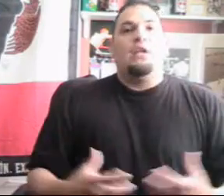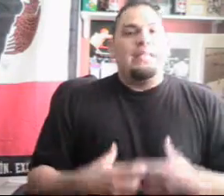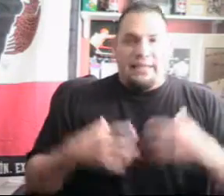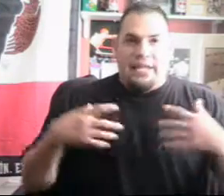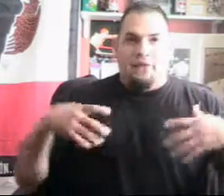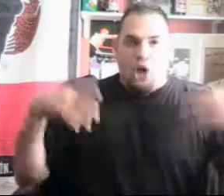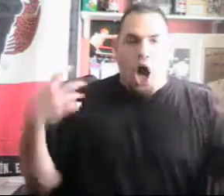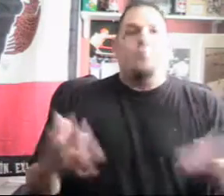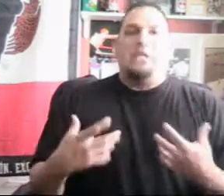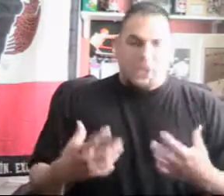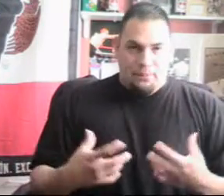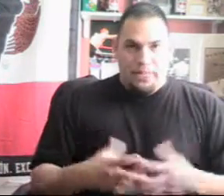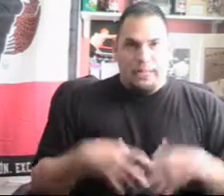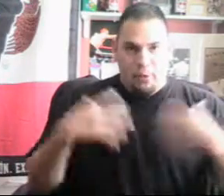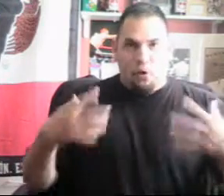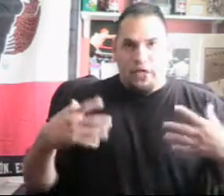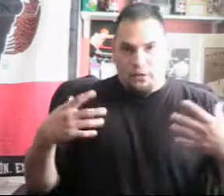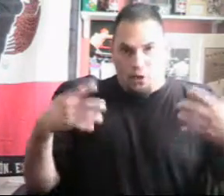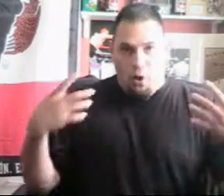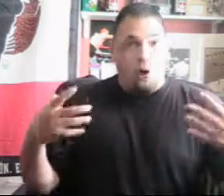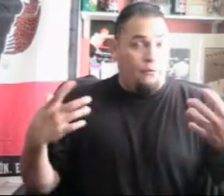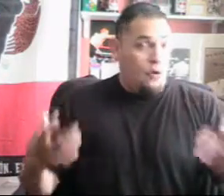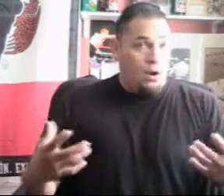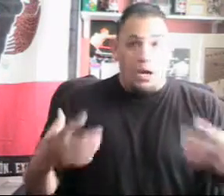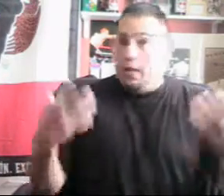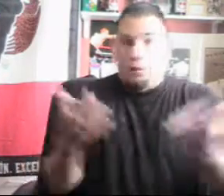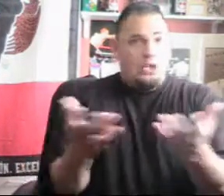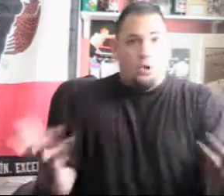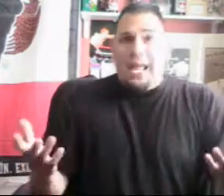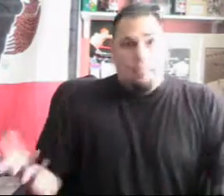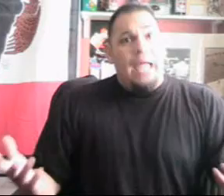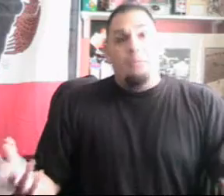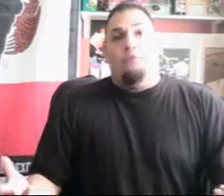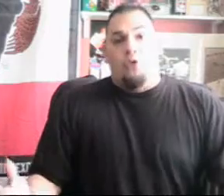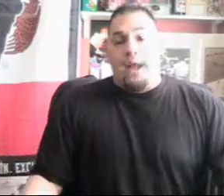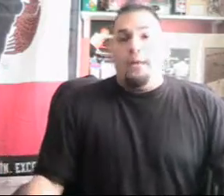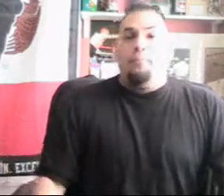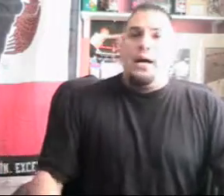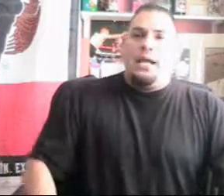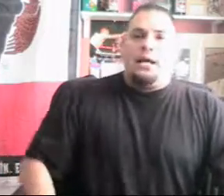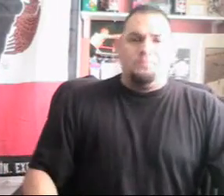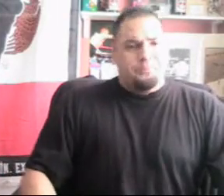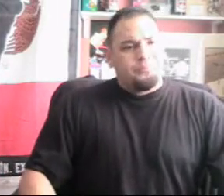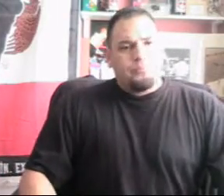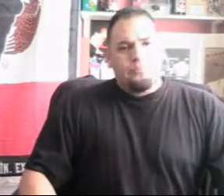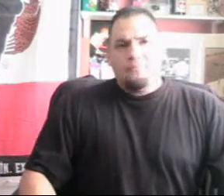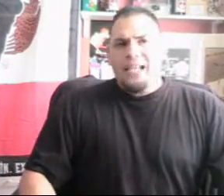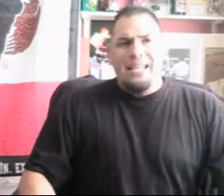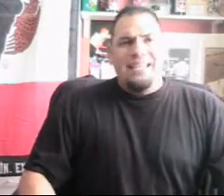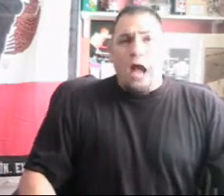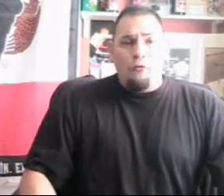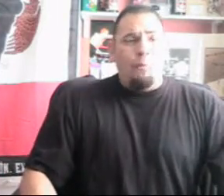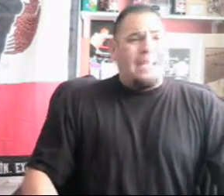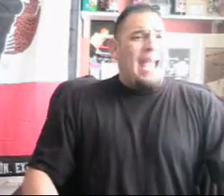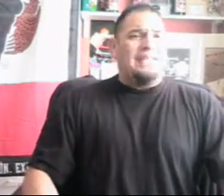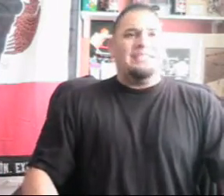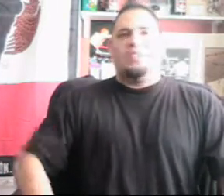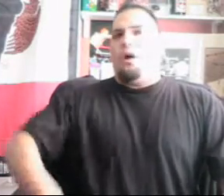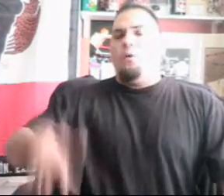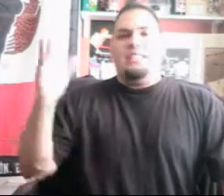feeling that they have accomplished something they've been working so hard for, which you can't blame them for, right? But, um, the alphabet gang has always,